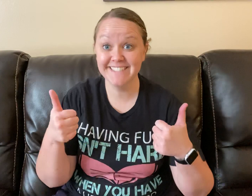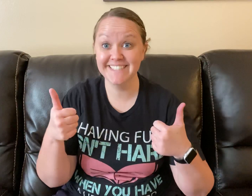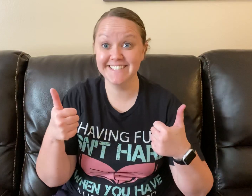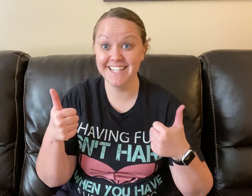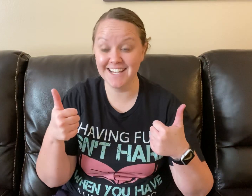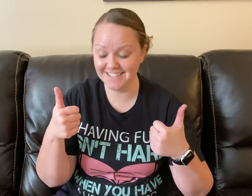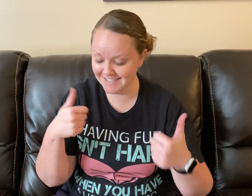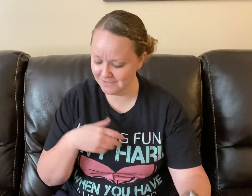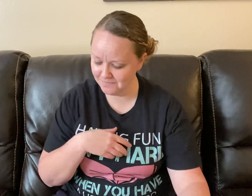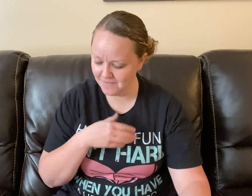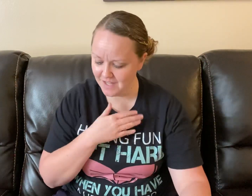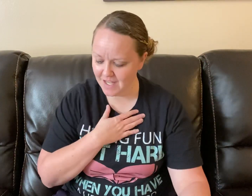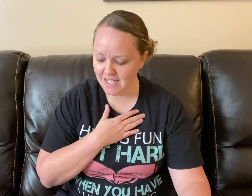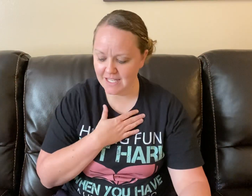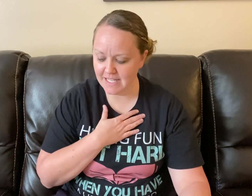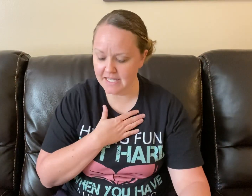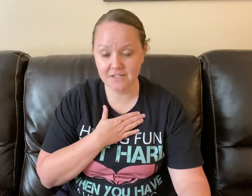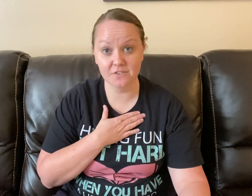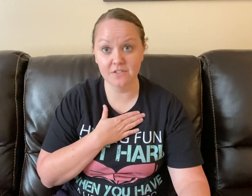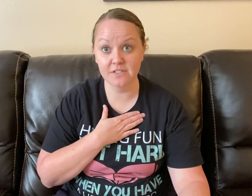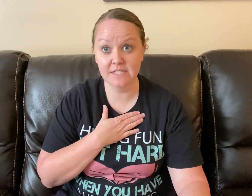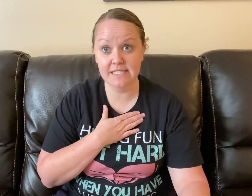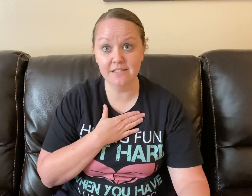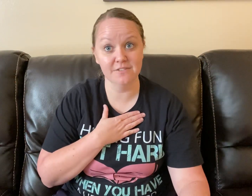Yes! Easel, diesel.